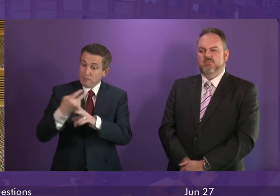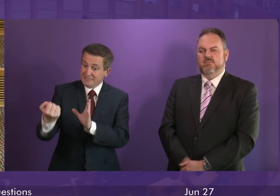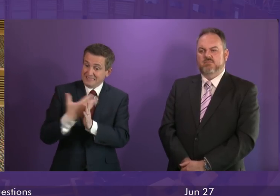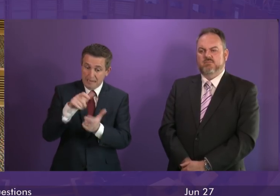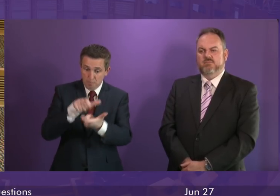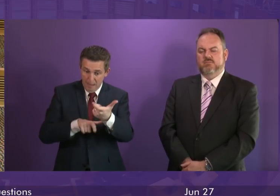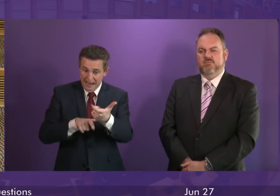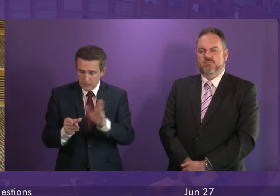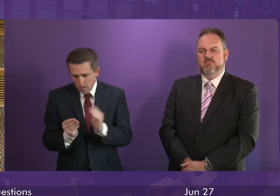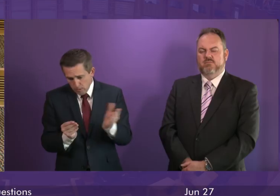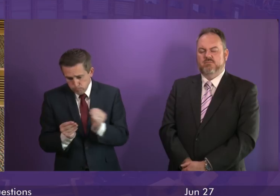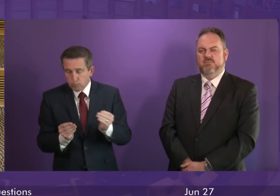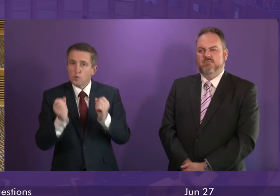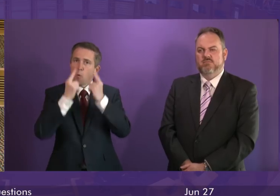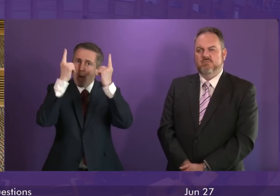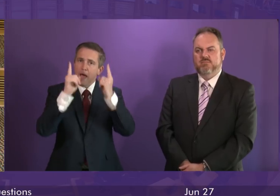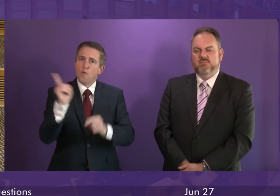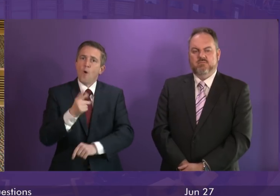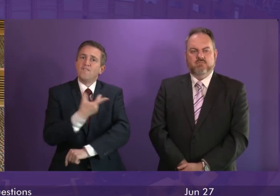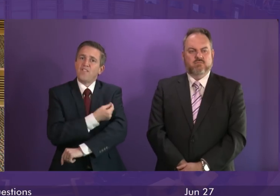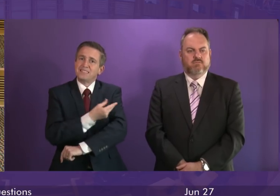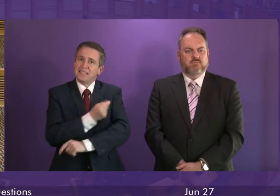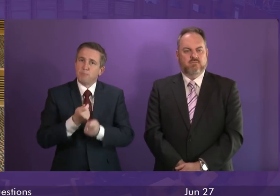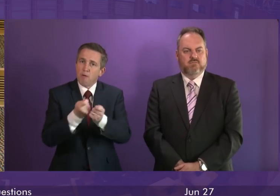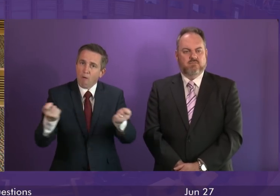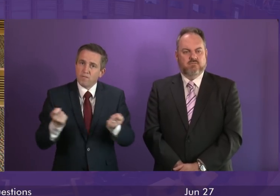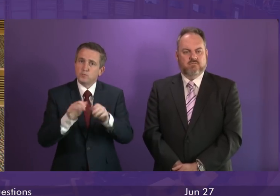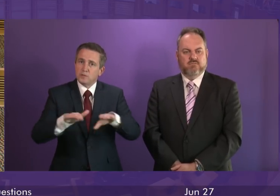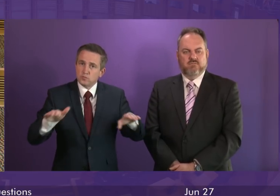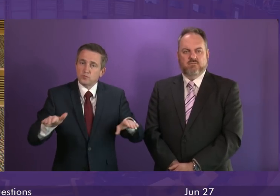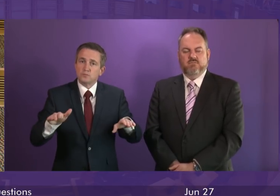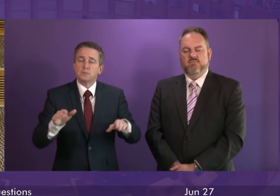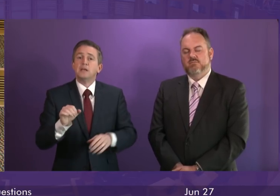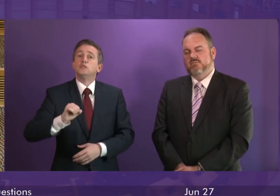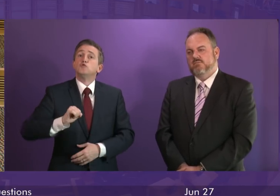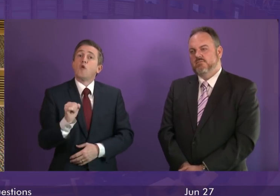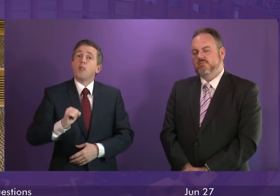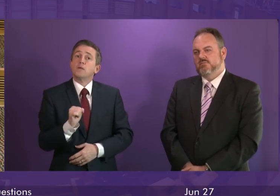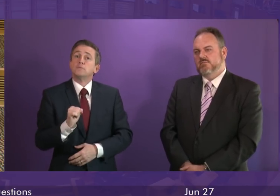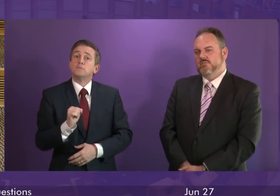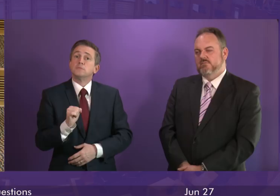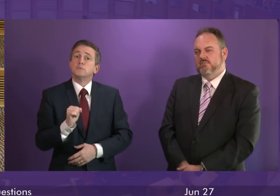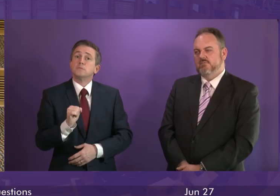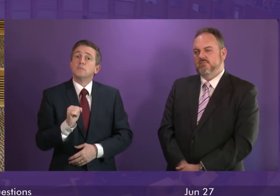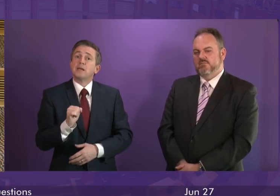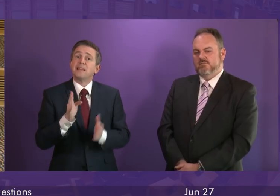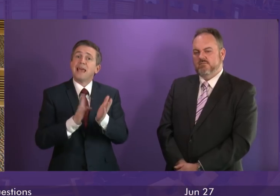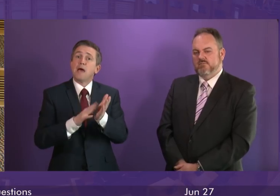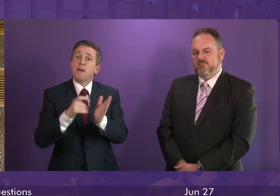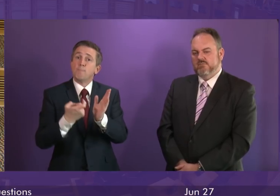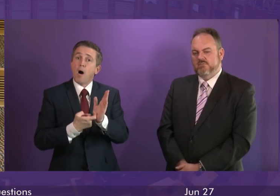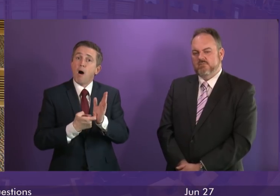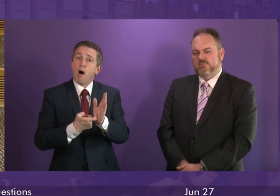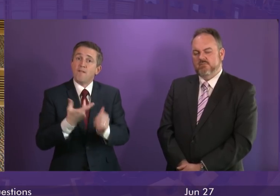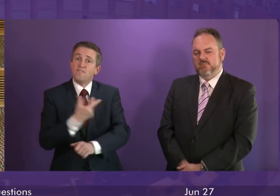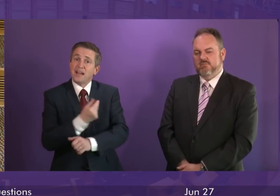scheduled vaccination sessions to ensure that they have access to the information they need. In Scotland, uptake of the first dose of the MMR vaccine in